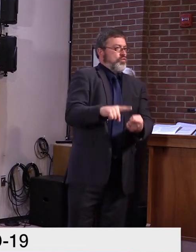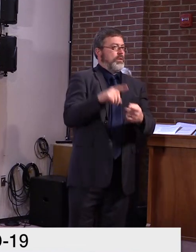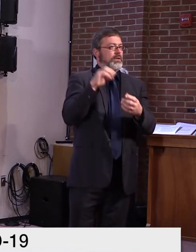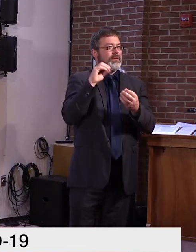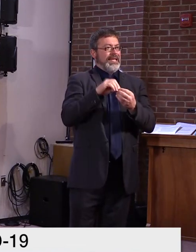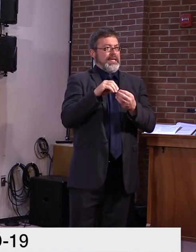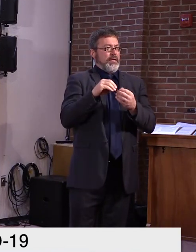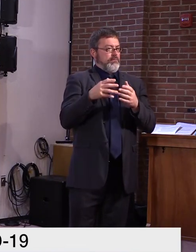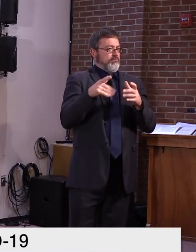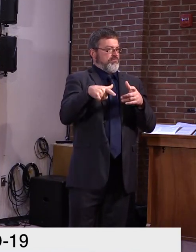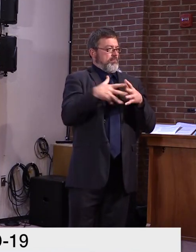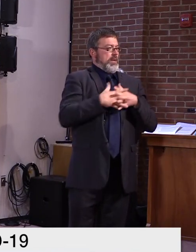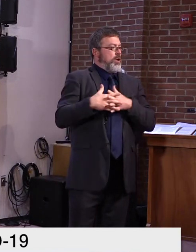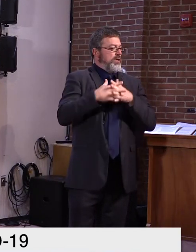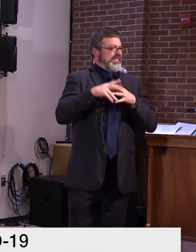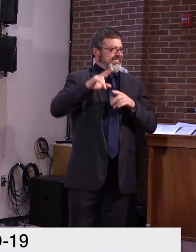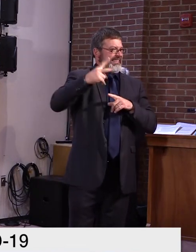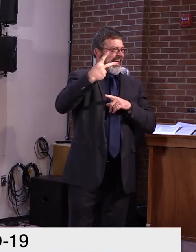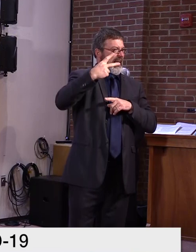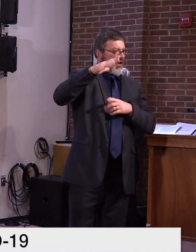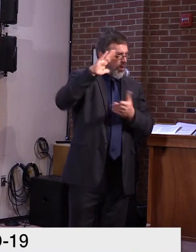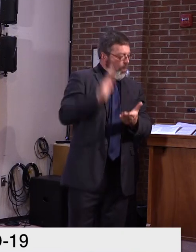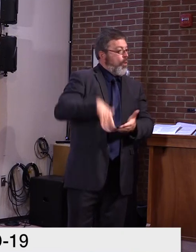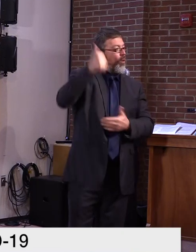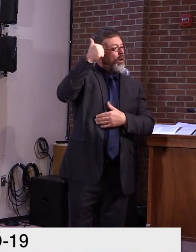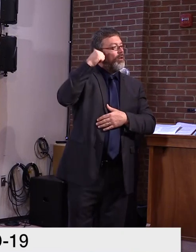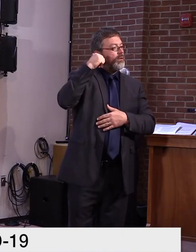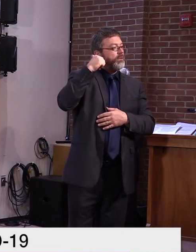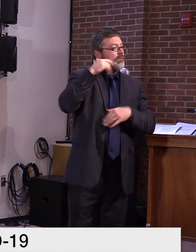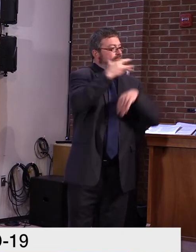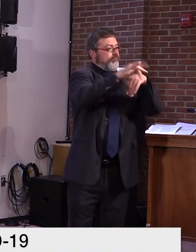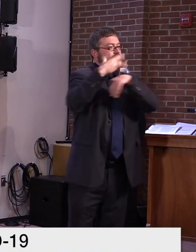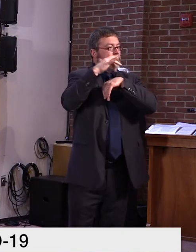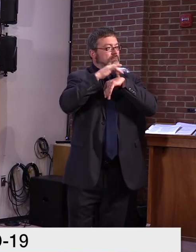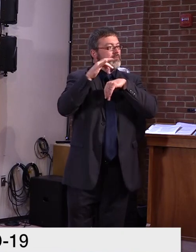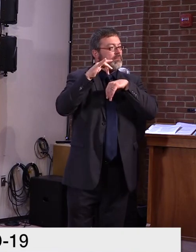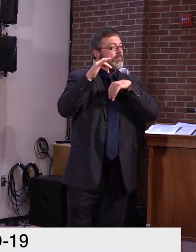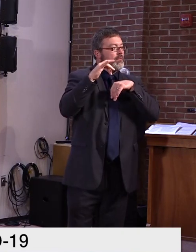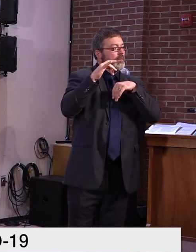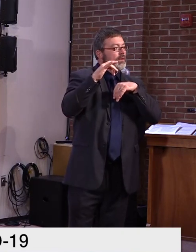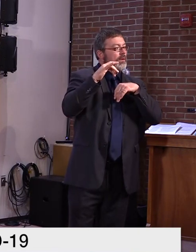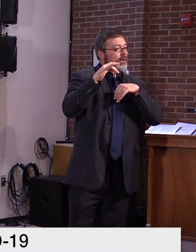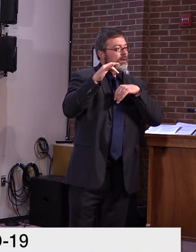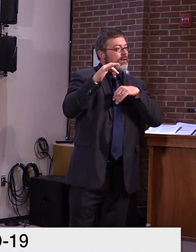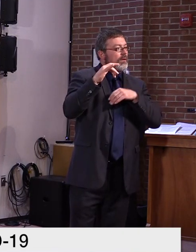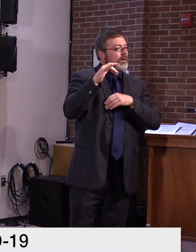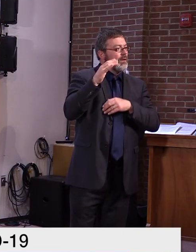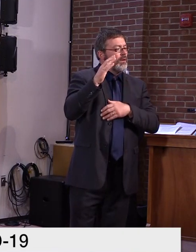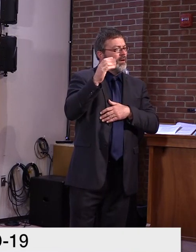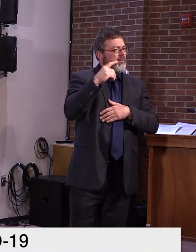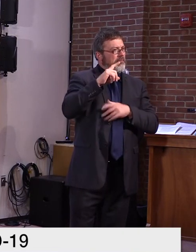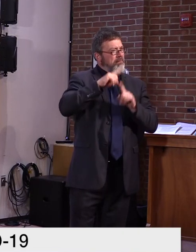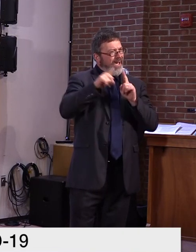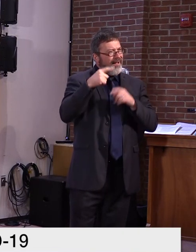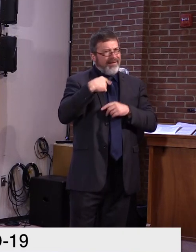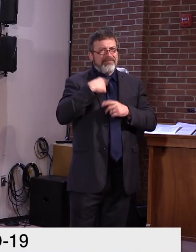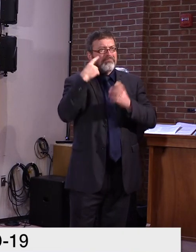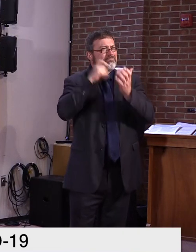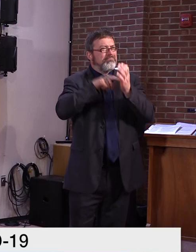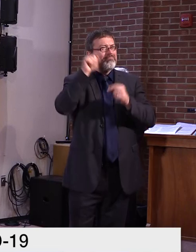homes that are second for closure and therefore cannot be occupied and for lengthy periods. Can you tell us,